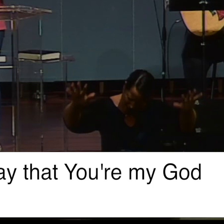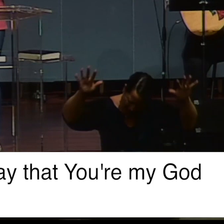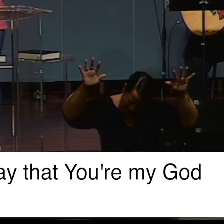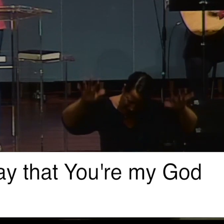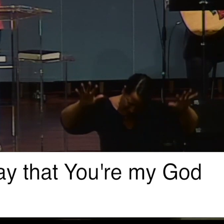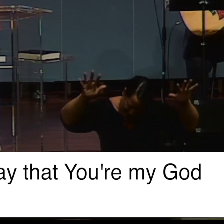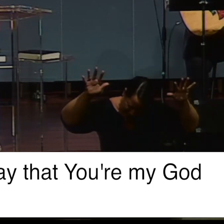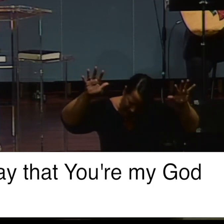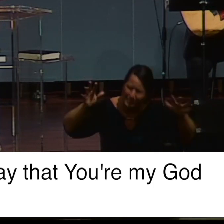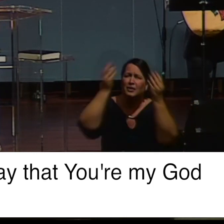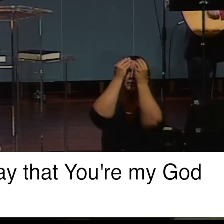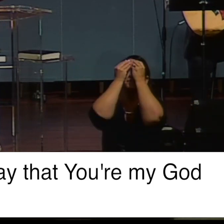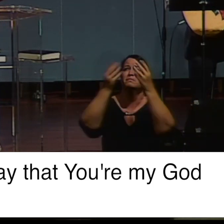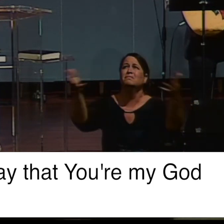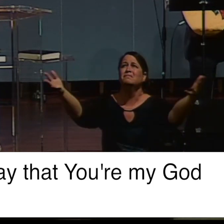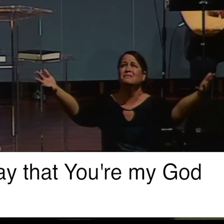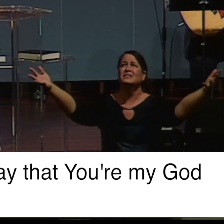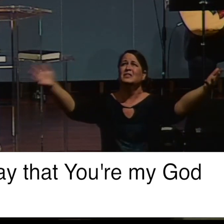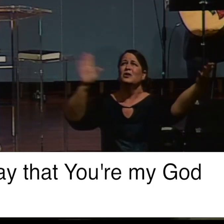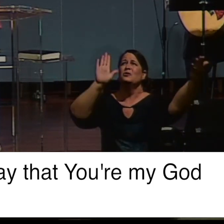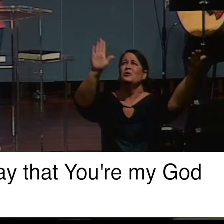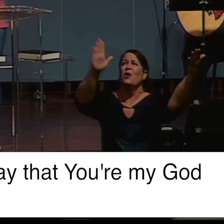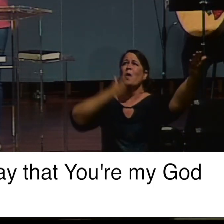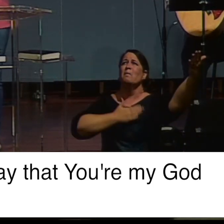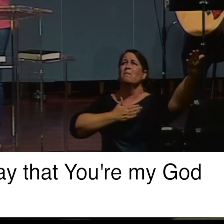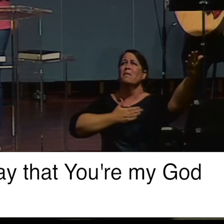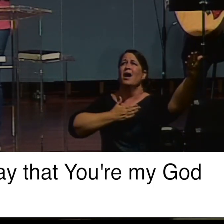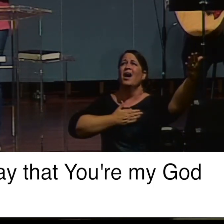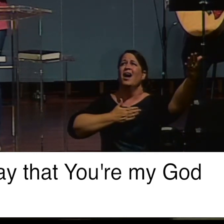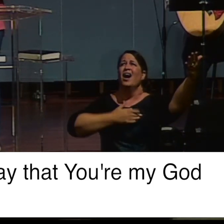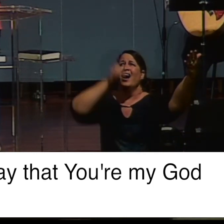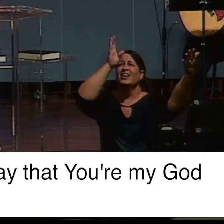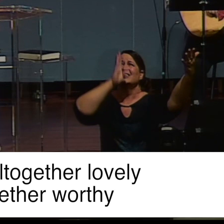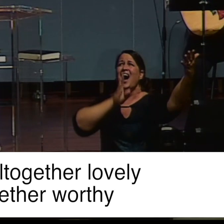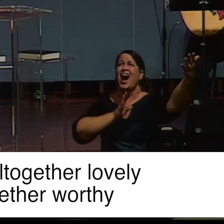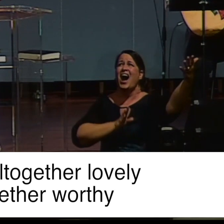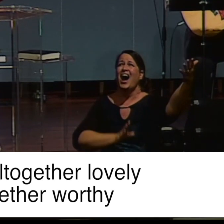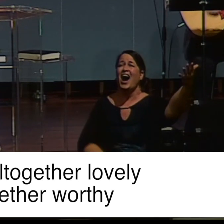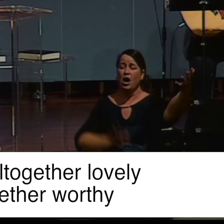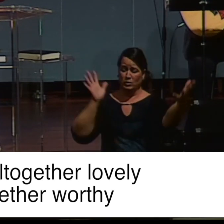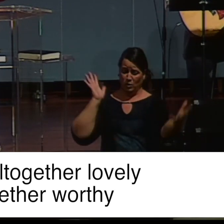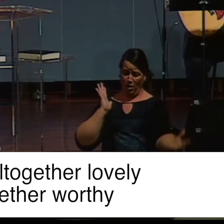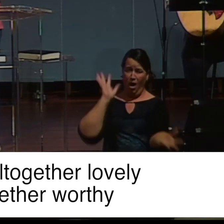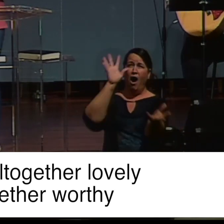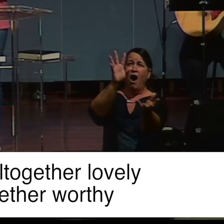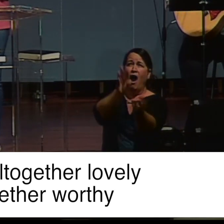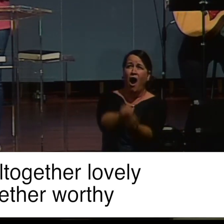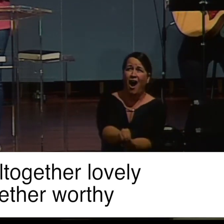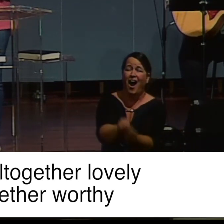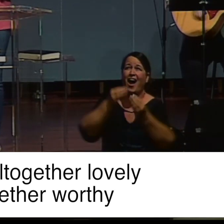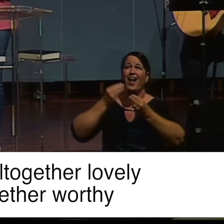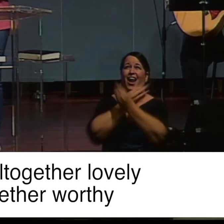here I am to say that you're my God. You're all together